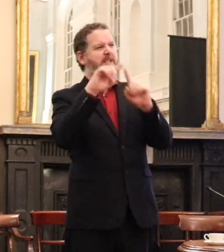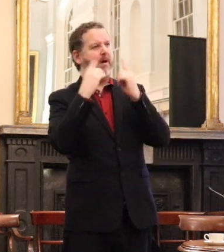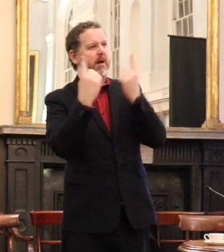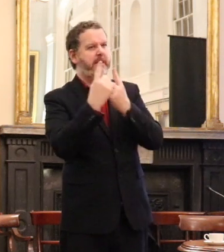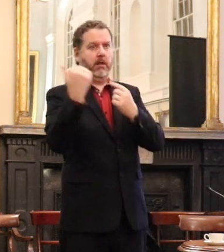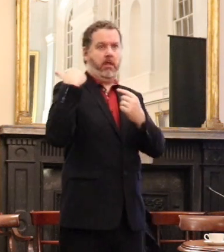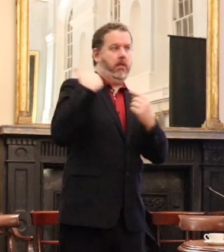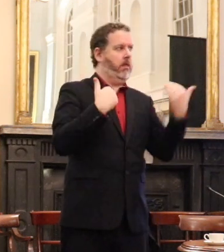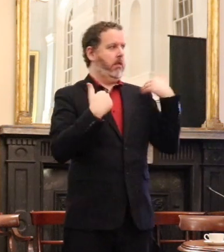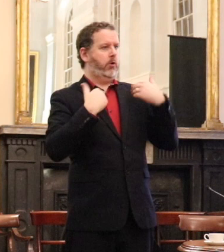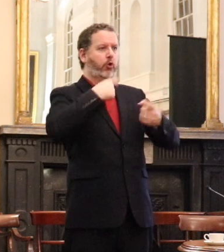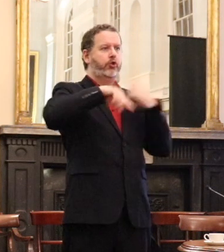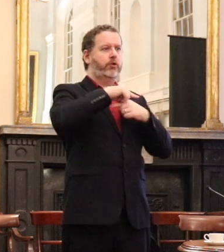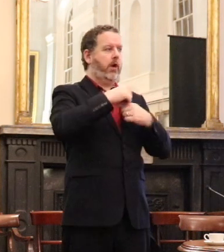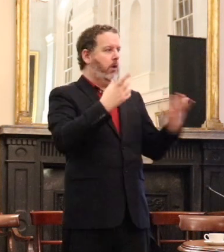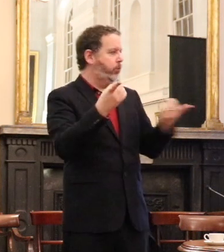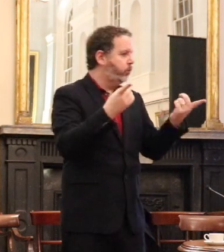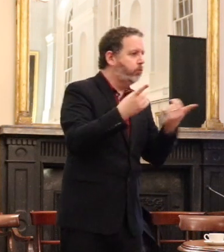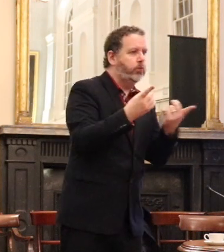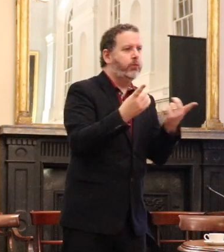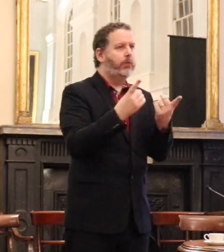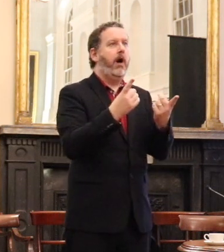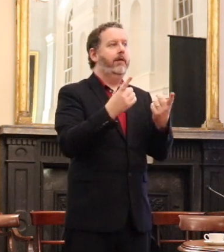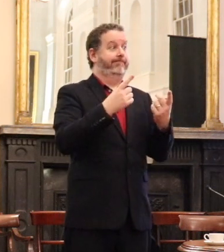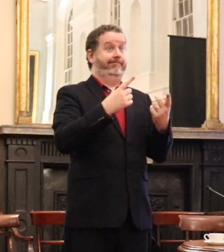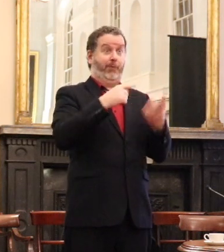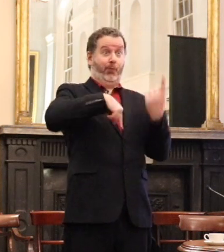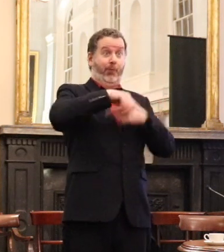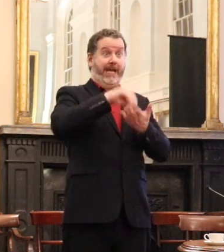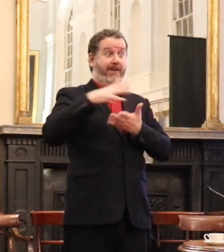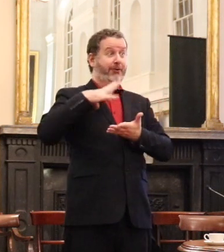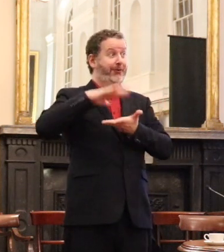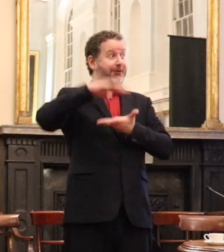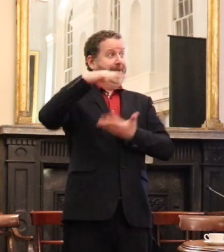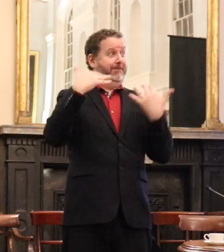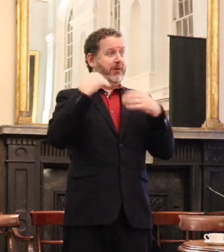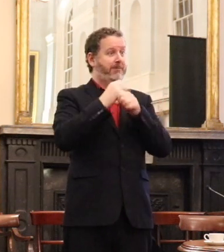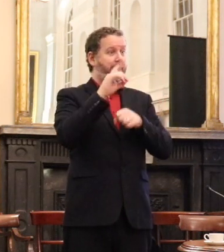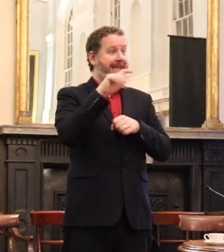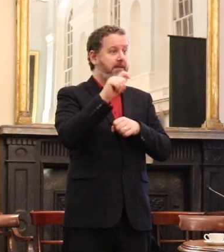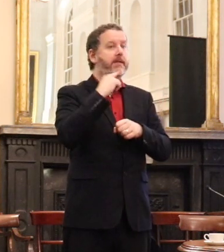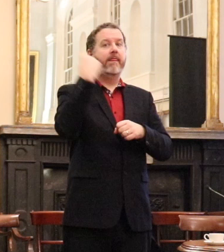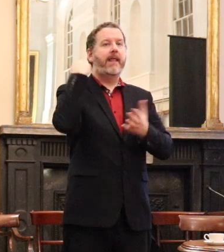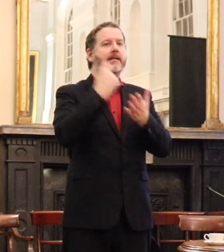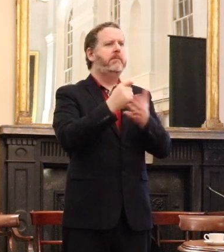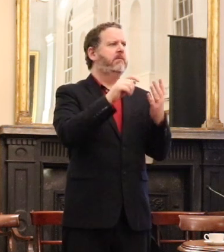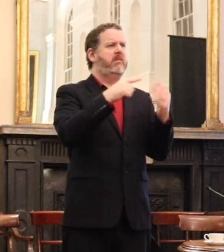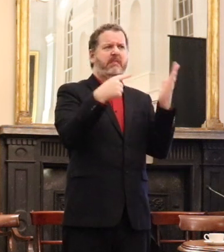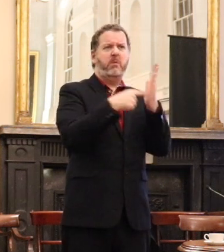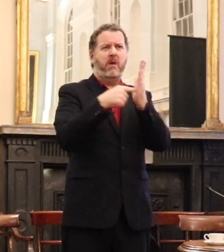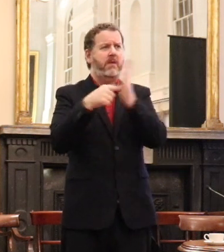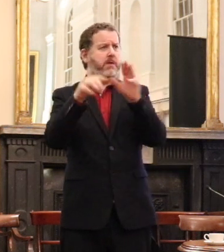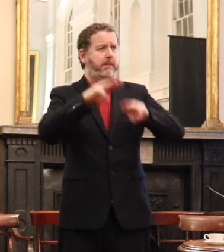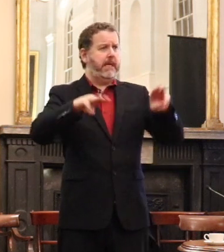for expertise in an area down about 10,000 people who were going into mortgage arrears and